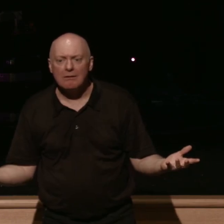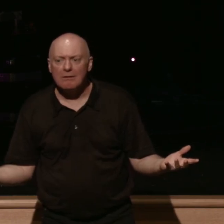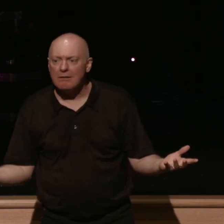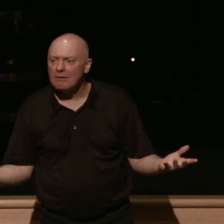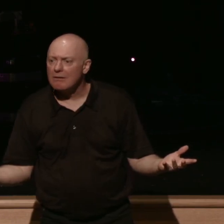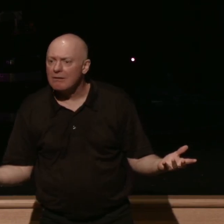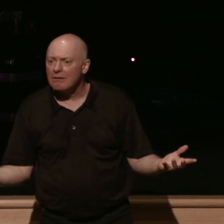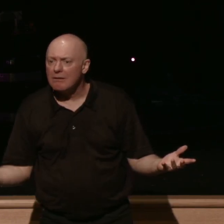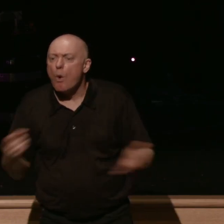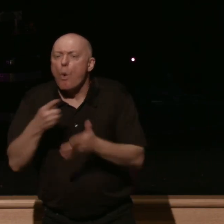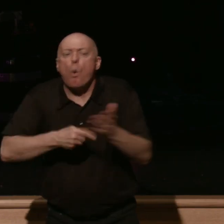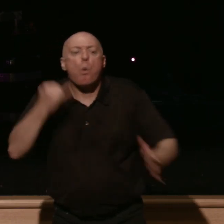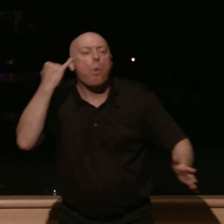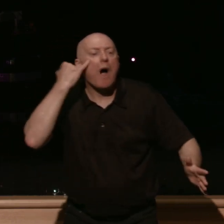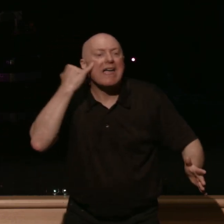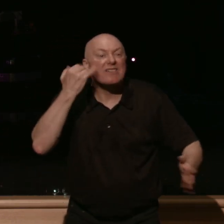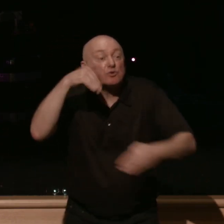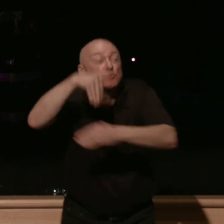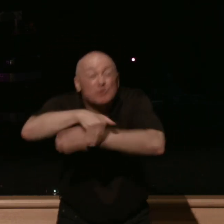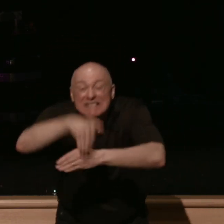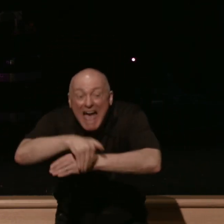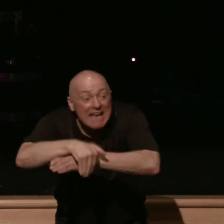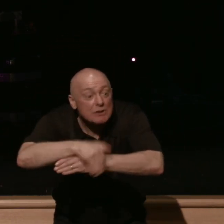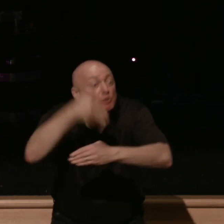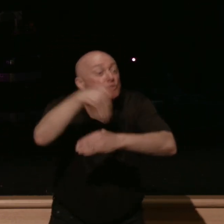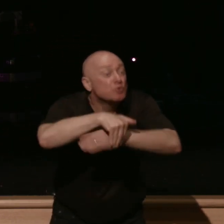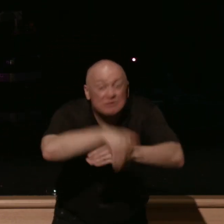what if this night your life was demanded of you